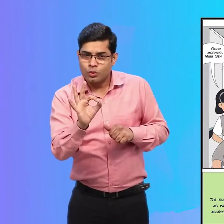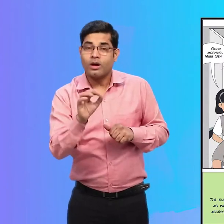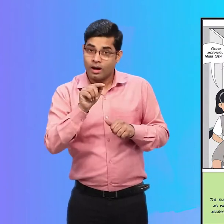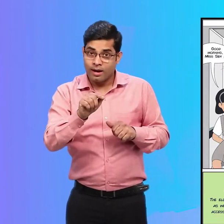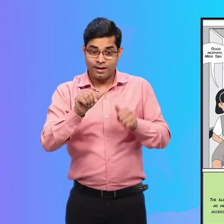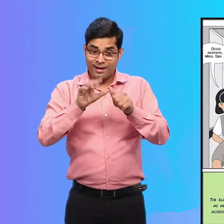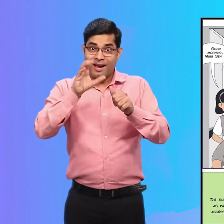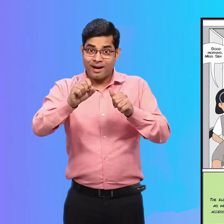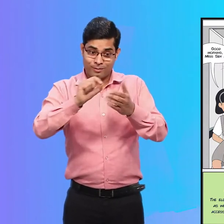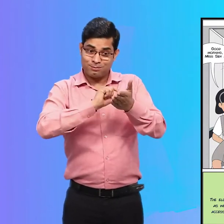bottom of the page.